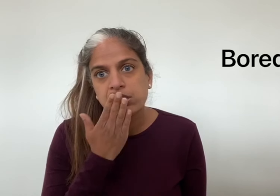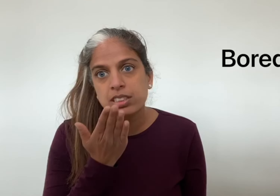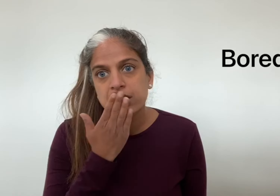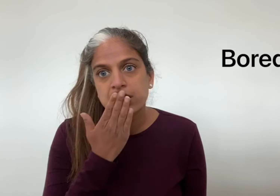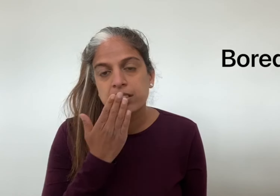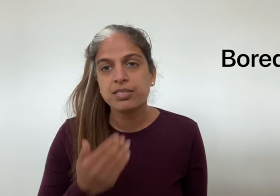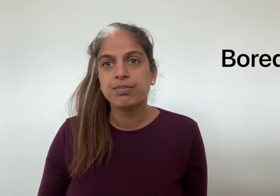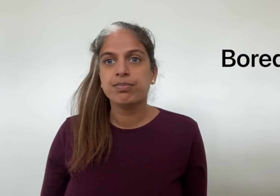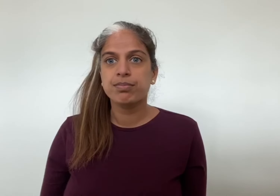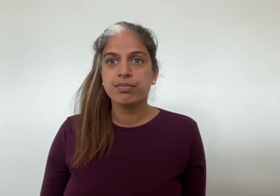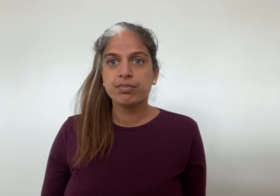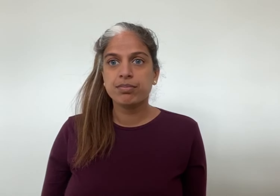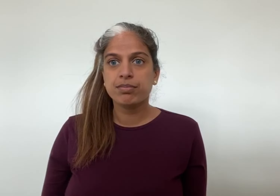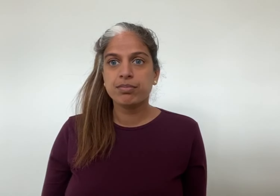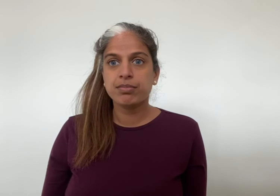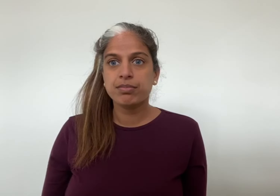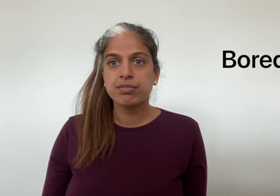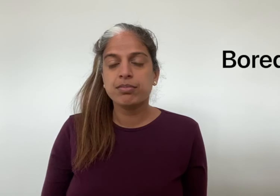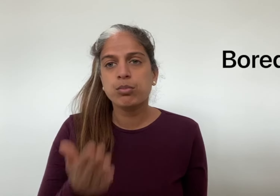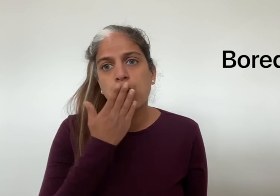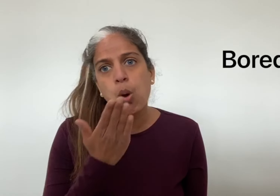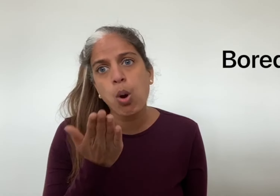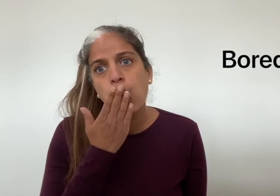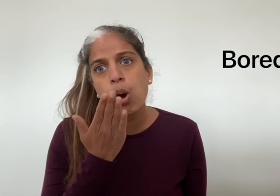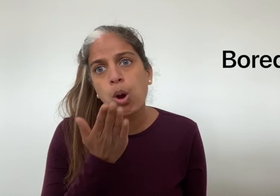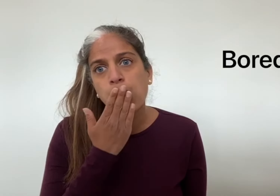bored